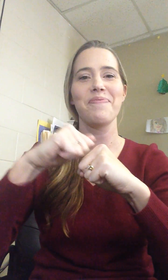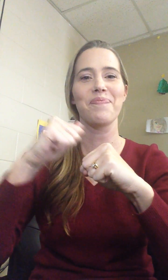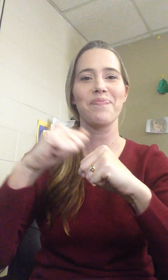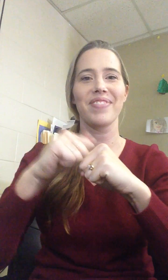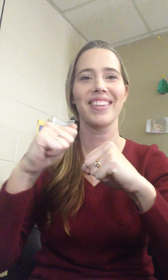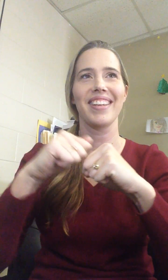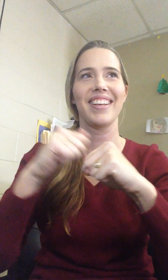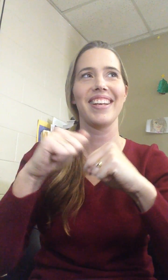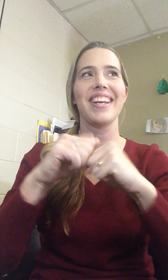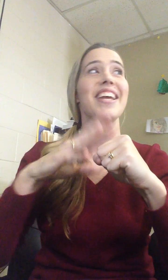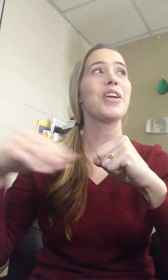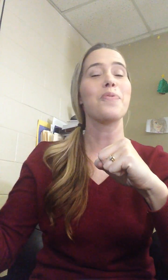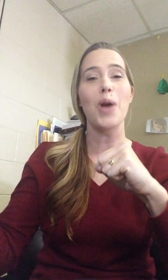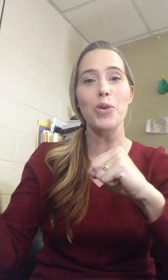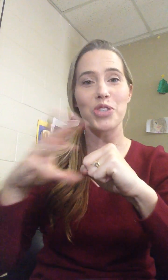erosion